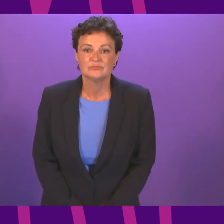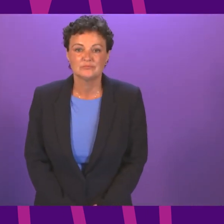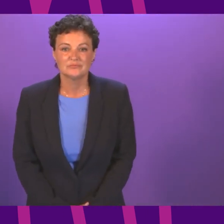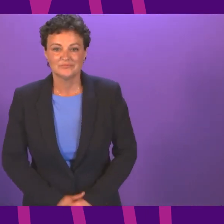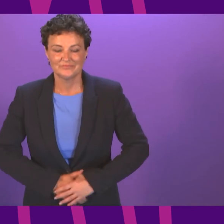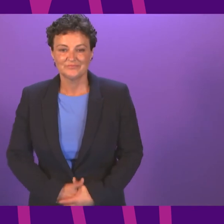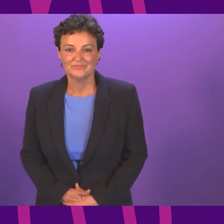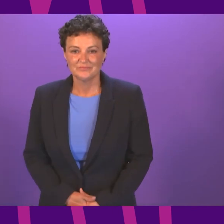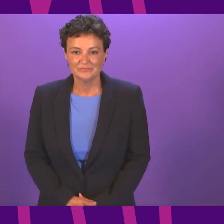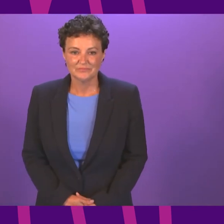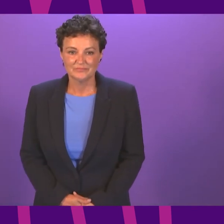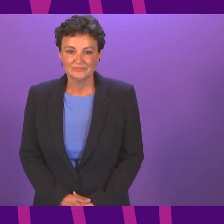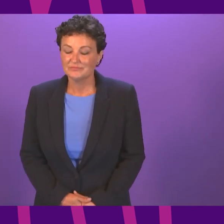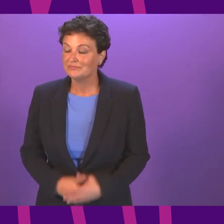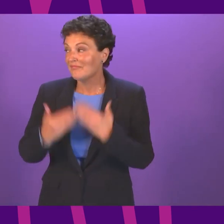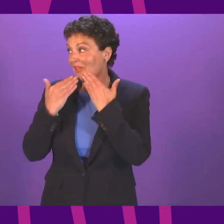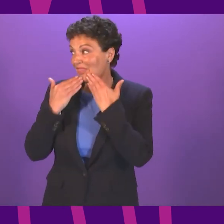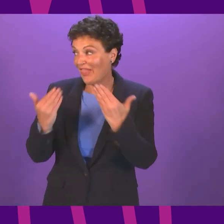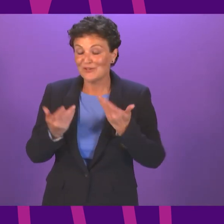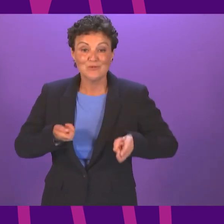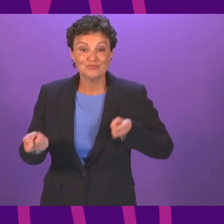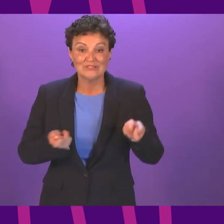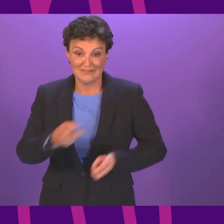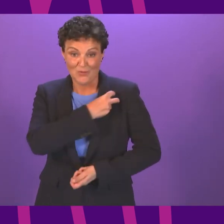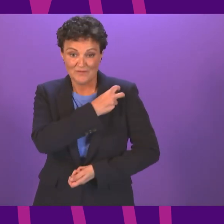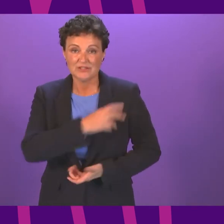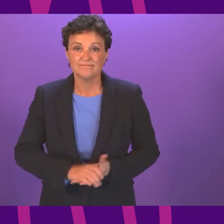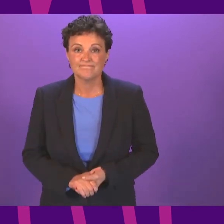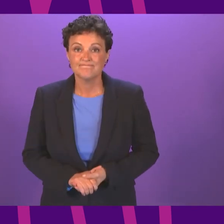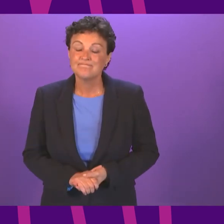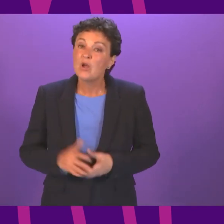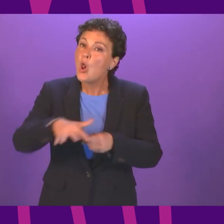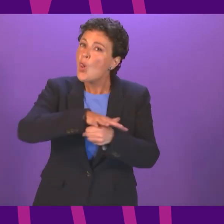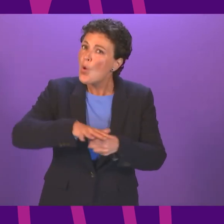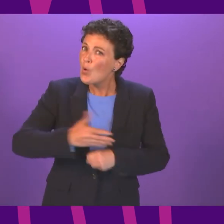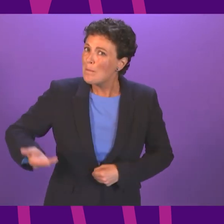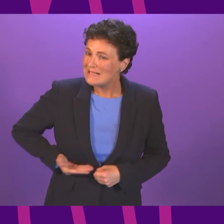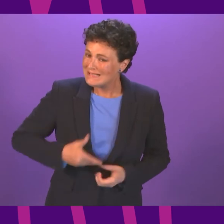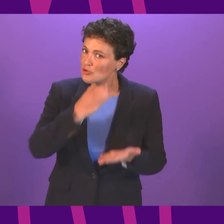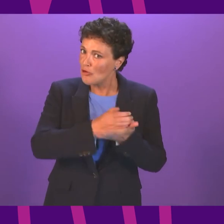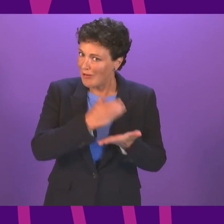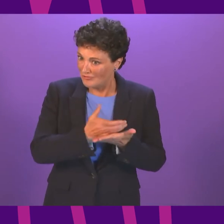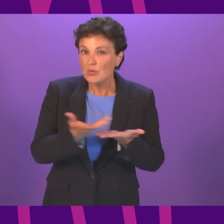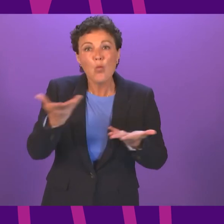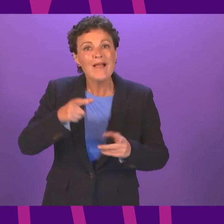Thank you, Presidenting Officer. Presidenting Officer, local businesses and charities in Dundee have been in touch to ask about bulk ordering of